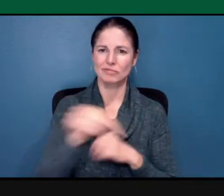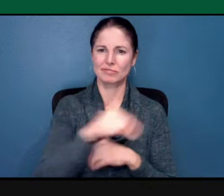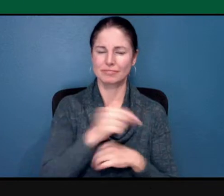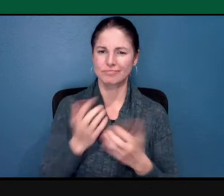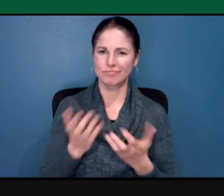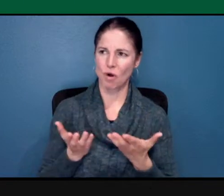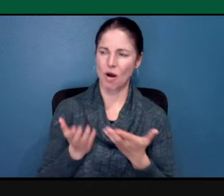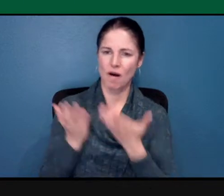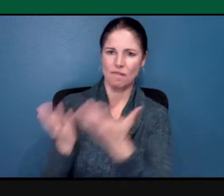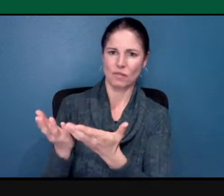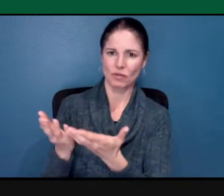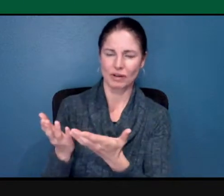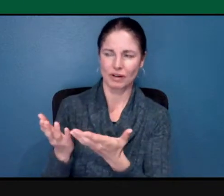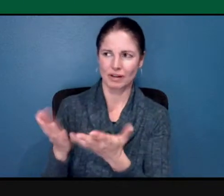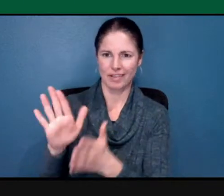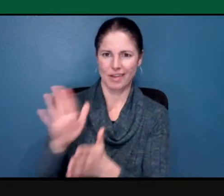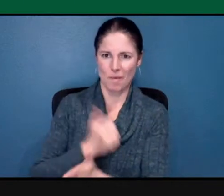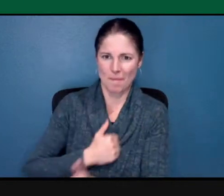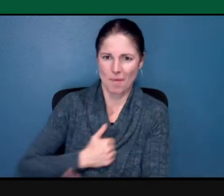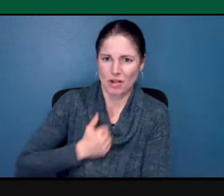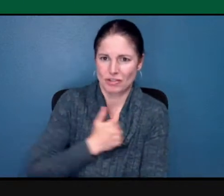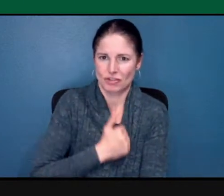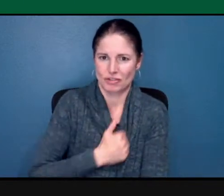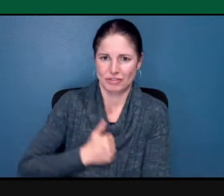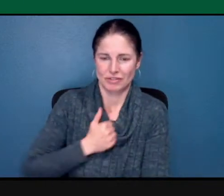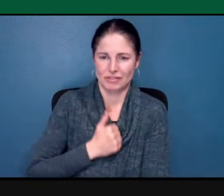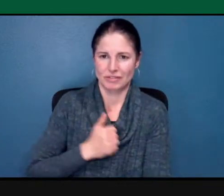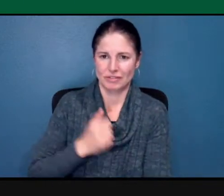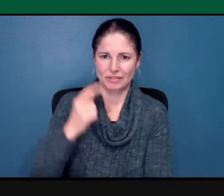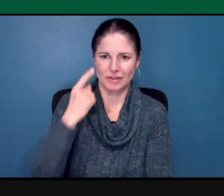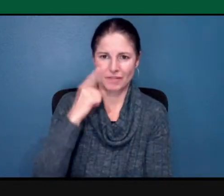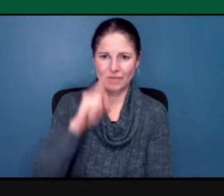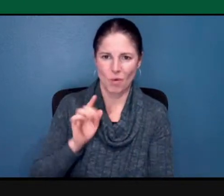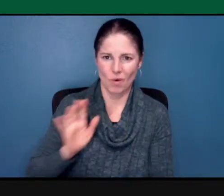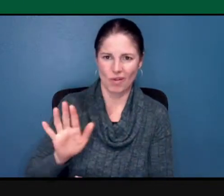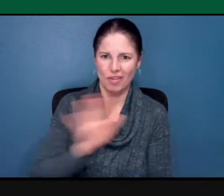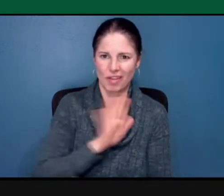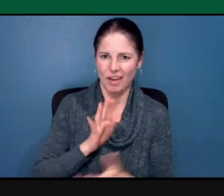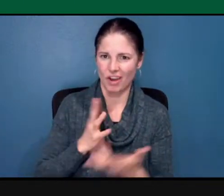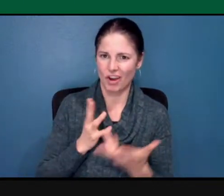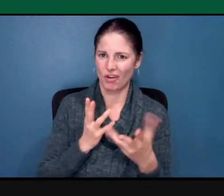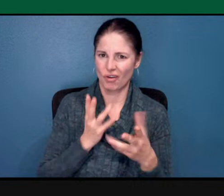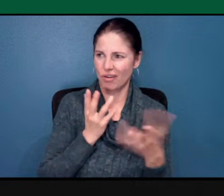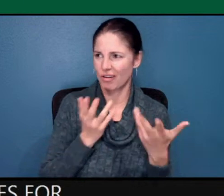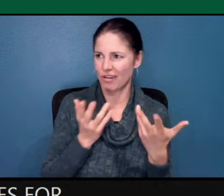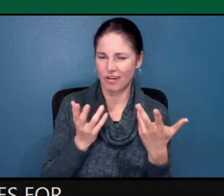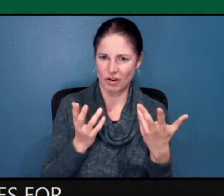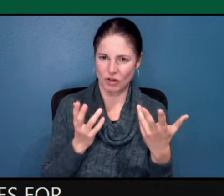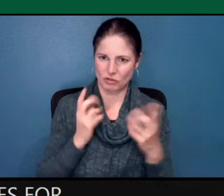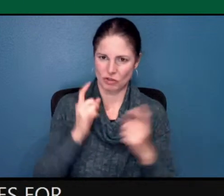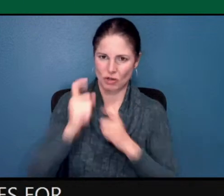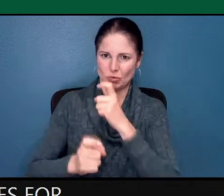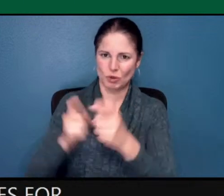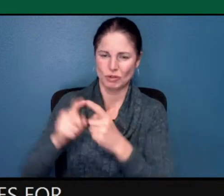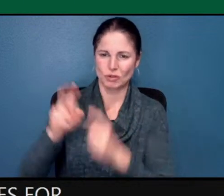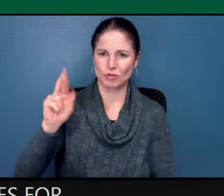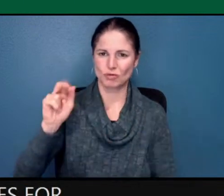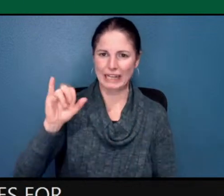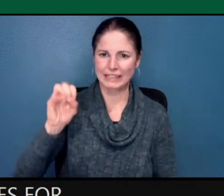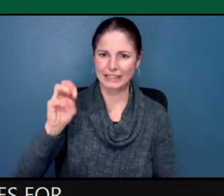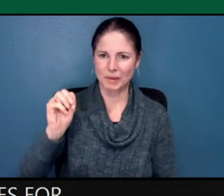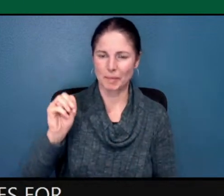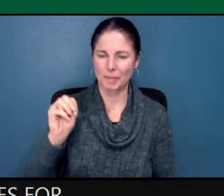apologies for their commission and omission that contributed to racism. And resulted